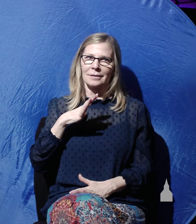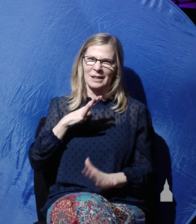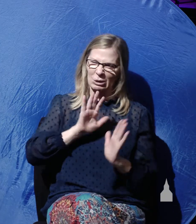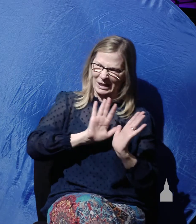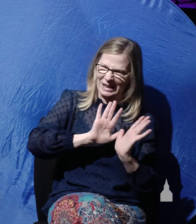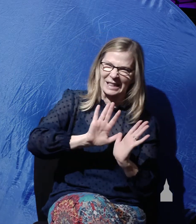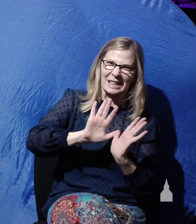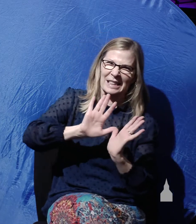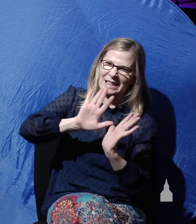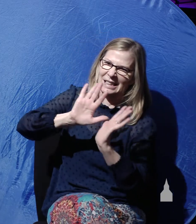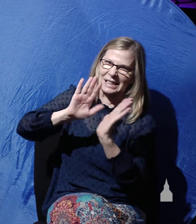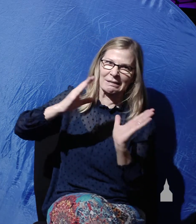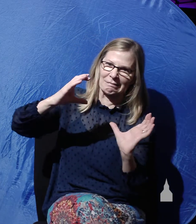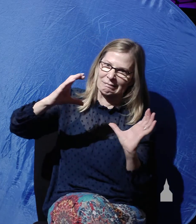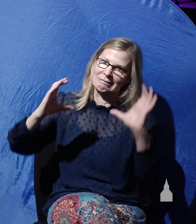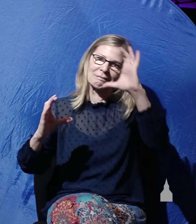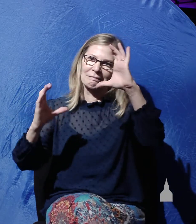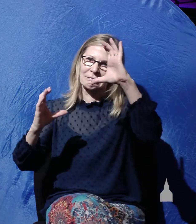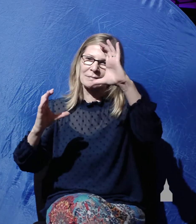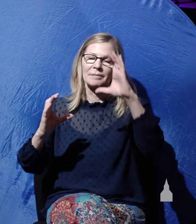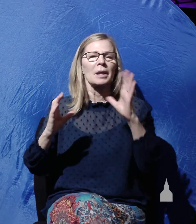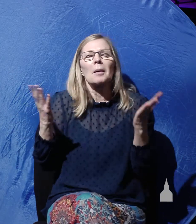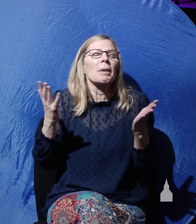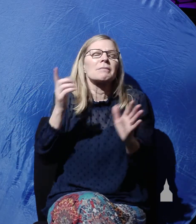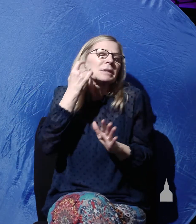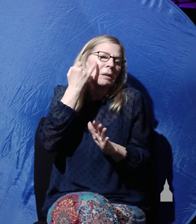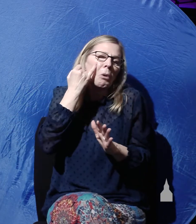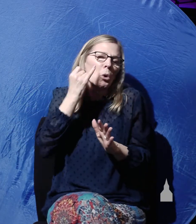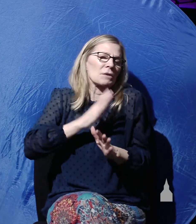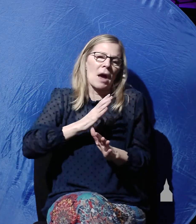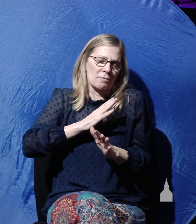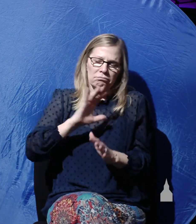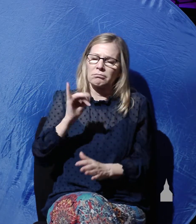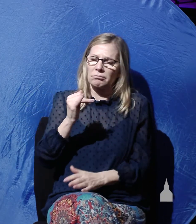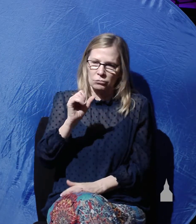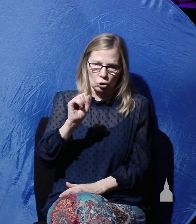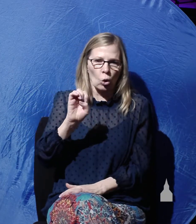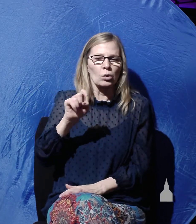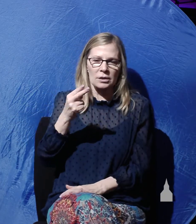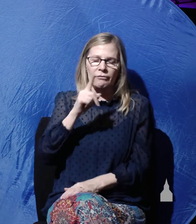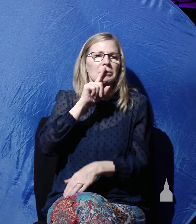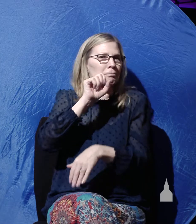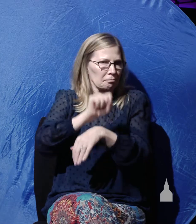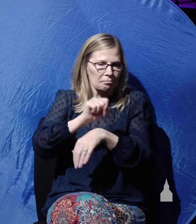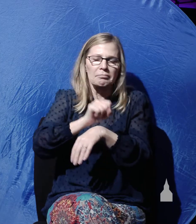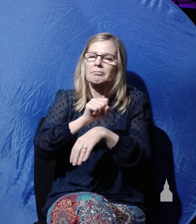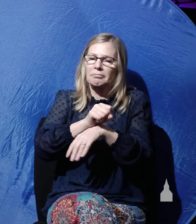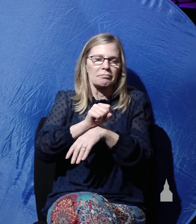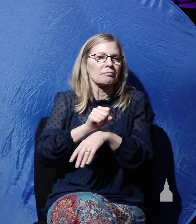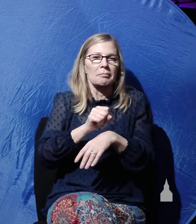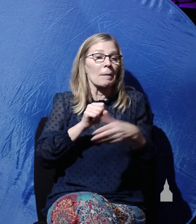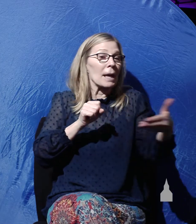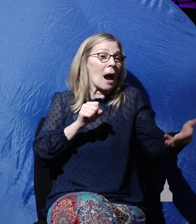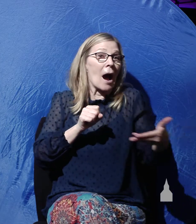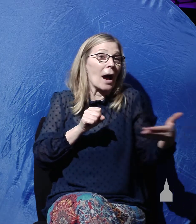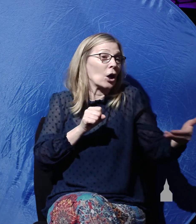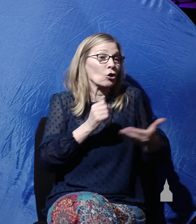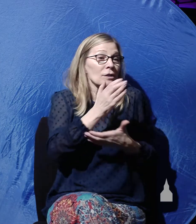groove. But let's just say for the sake of argument that Joseph did enlist some unbelieving people